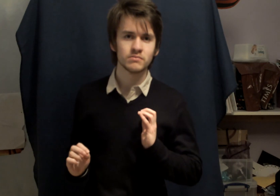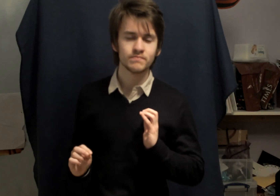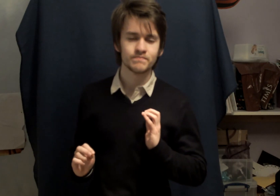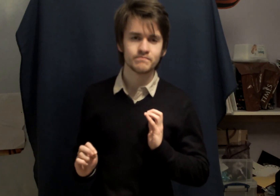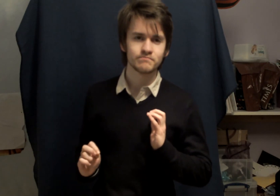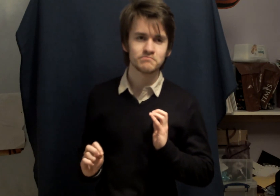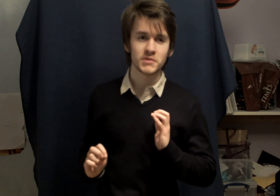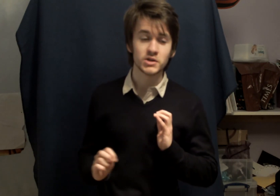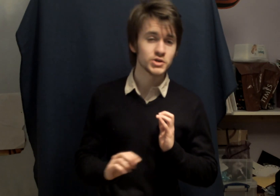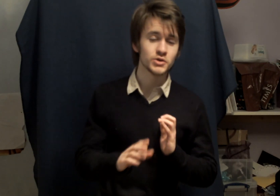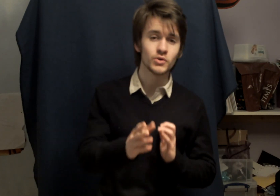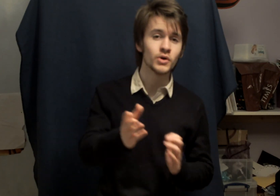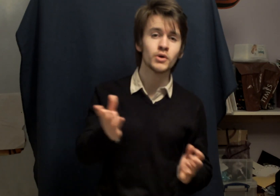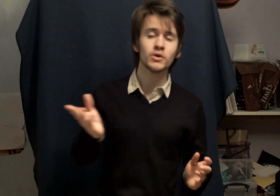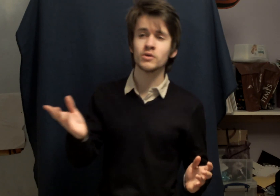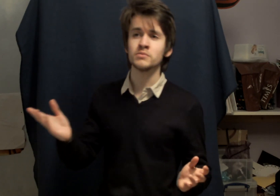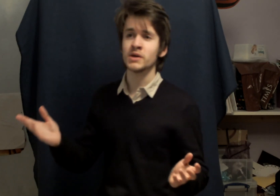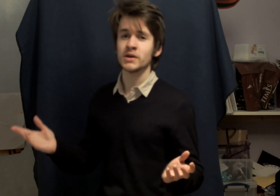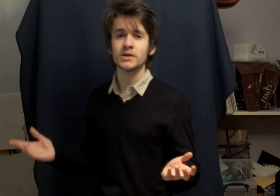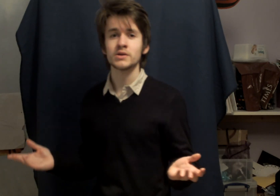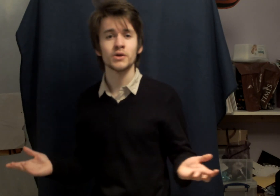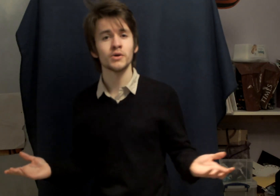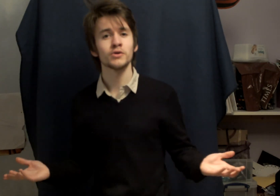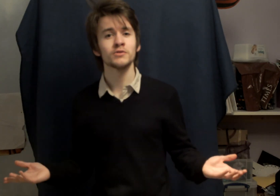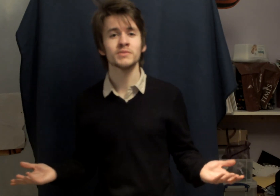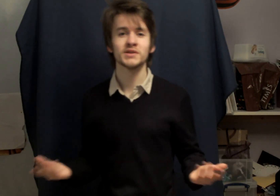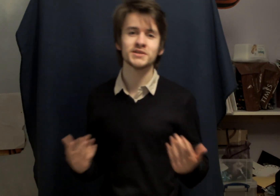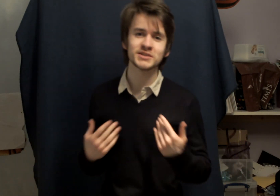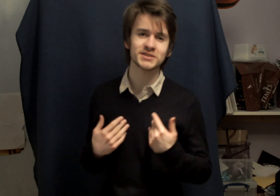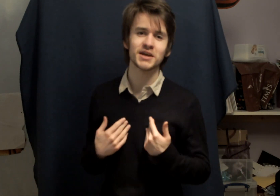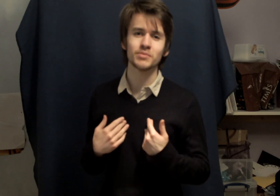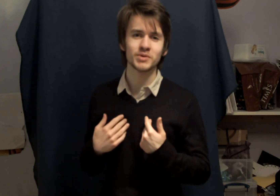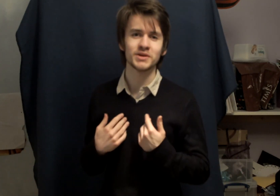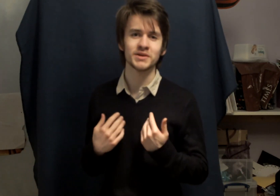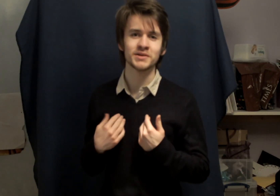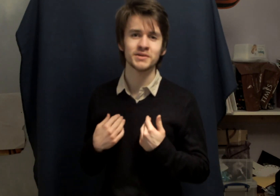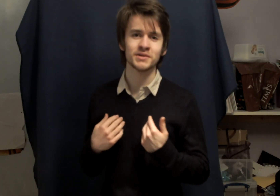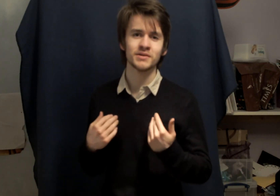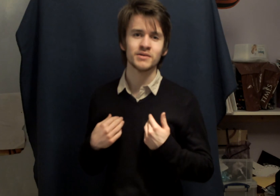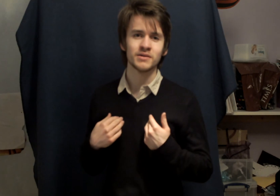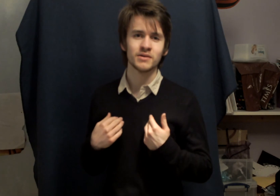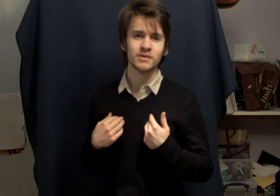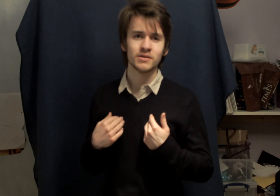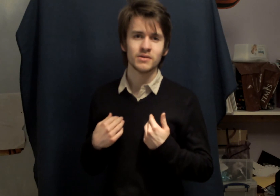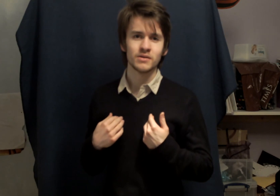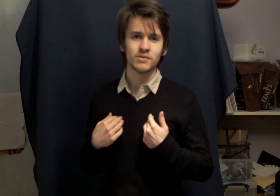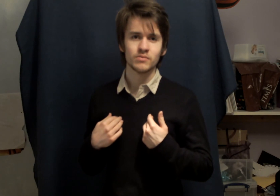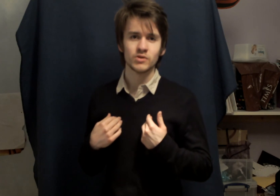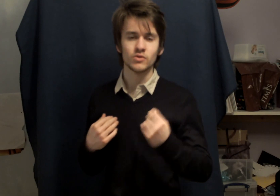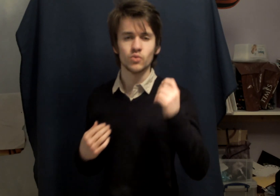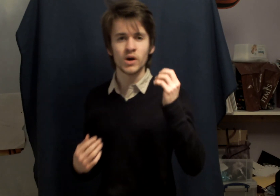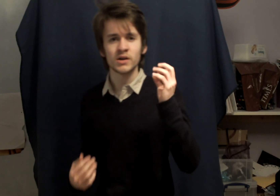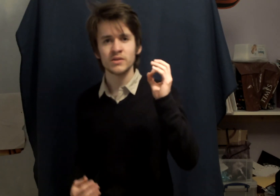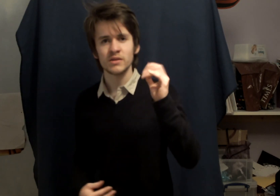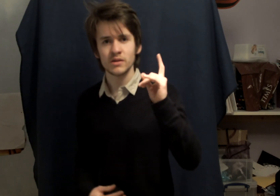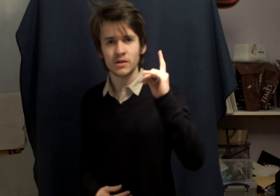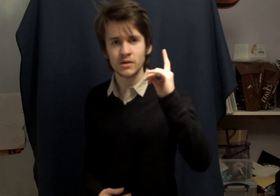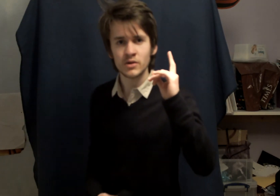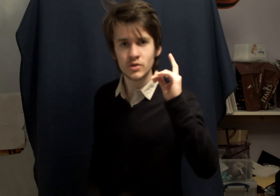and you all may call me sappy the one thing you